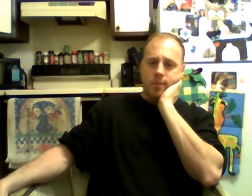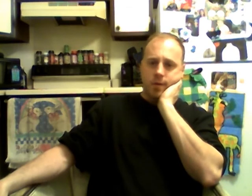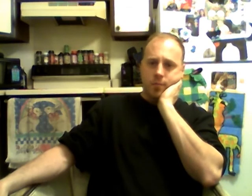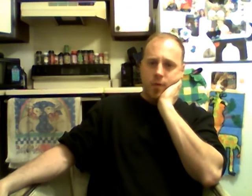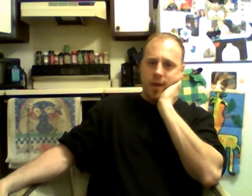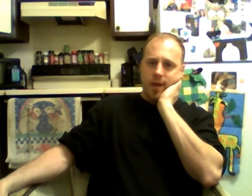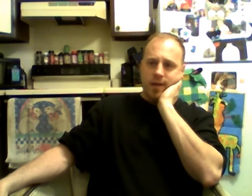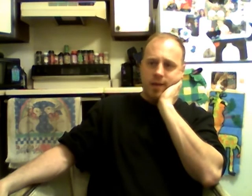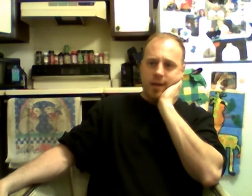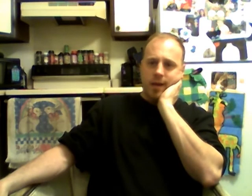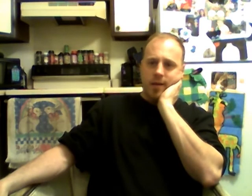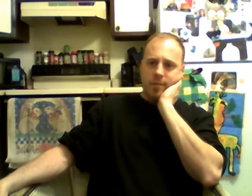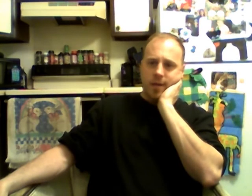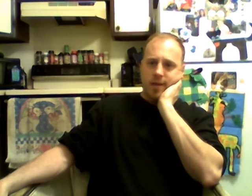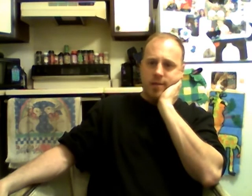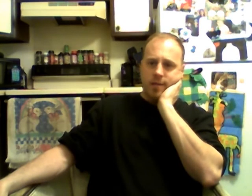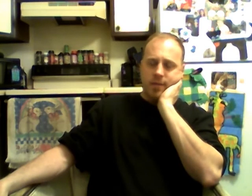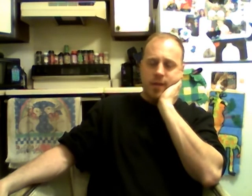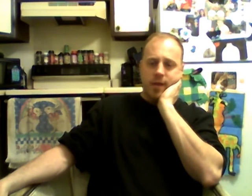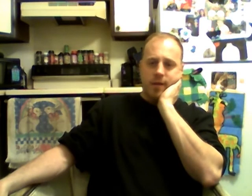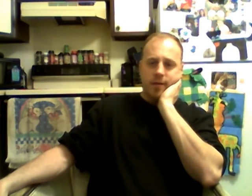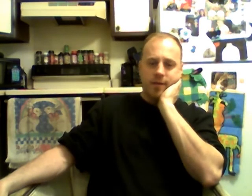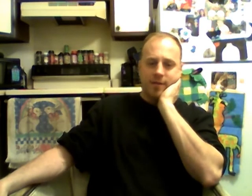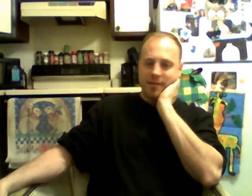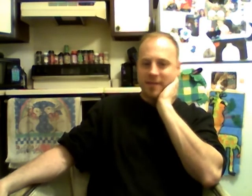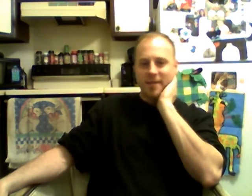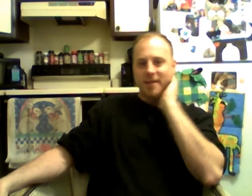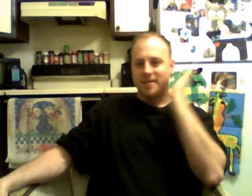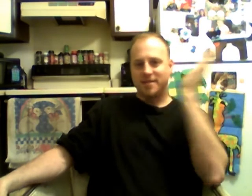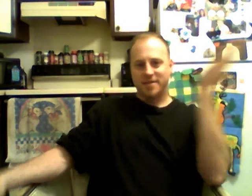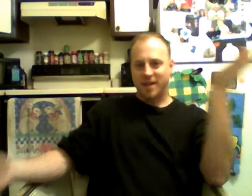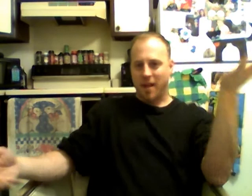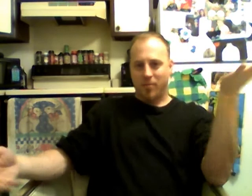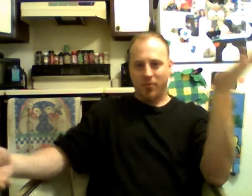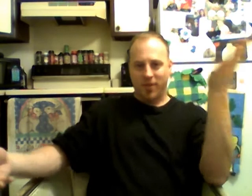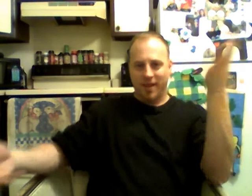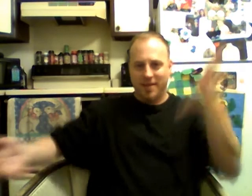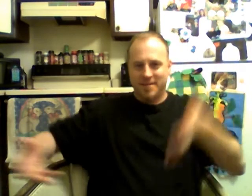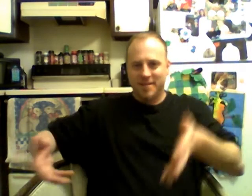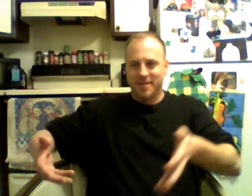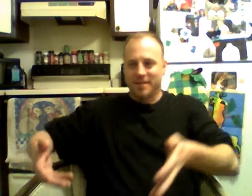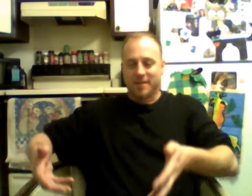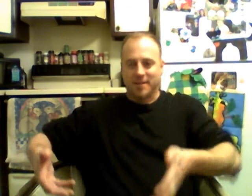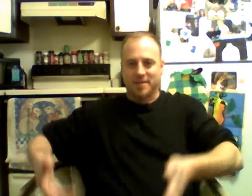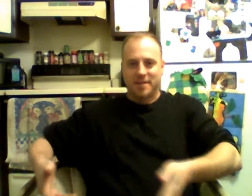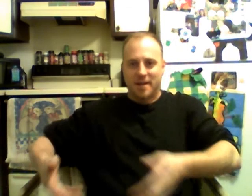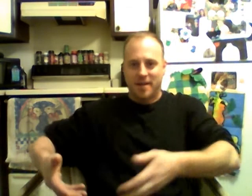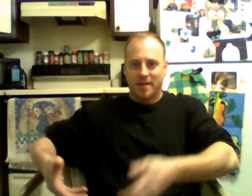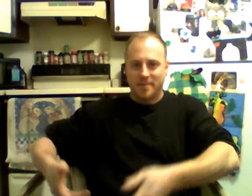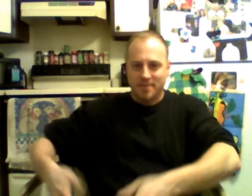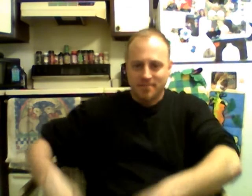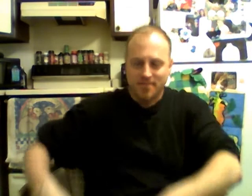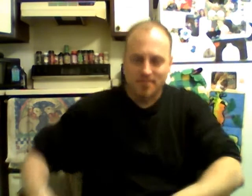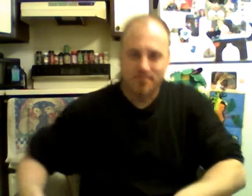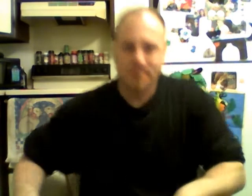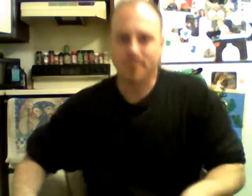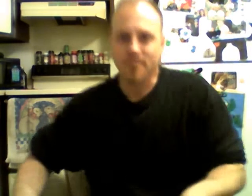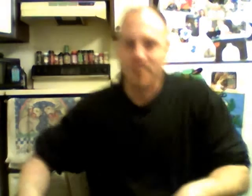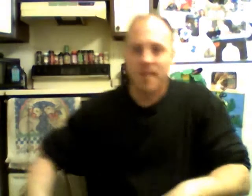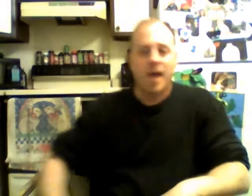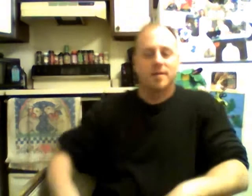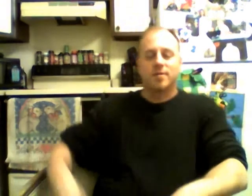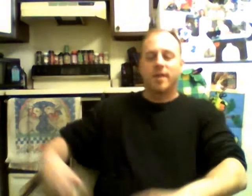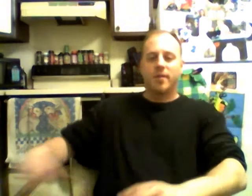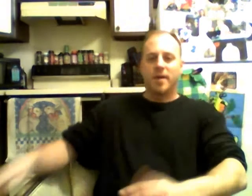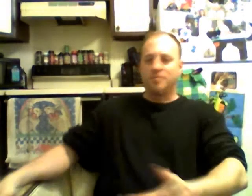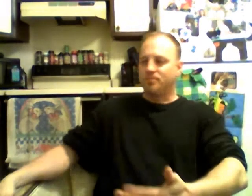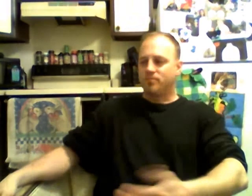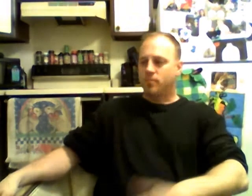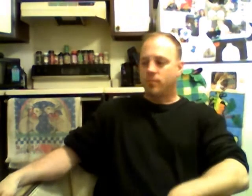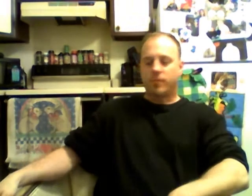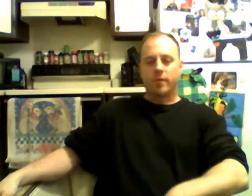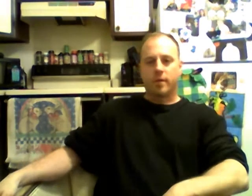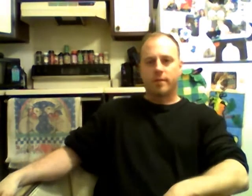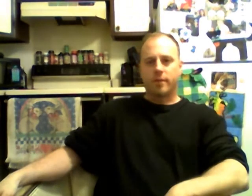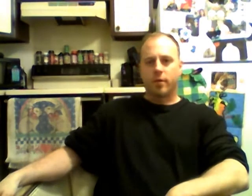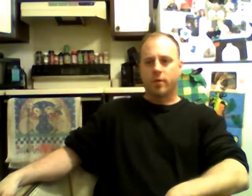i'm i'm waiting in line to buy something and just a couple things because um yeah so anyway so so